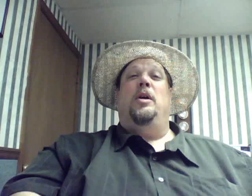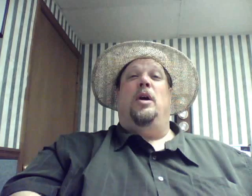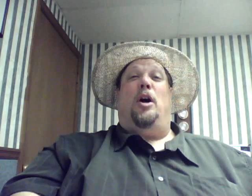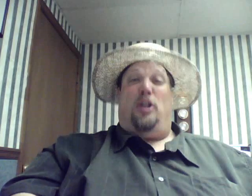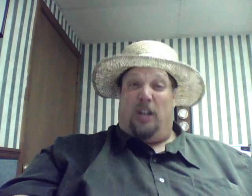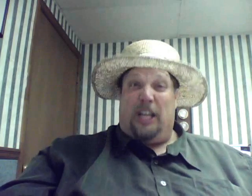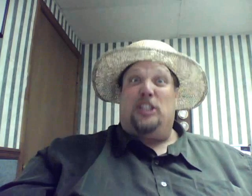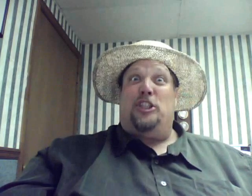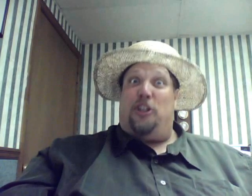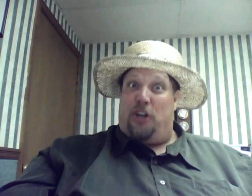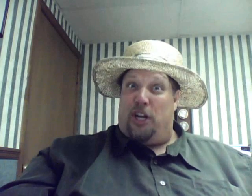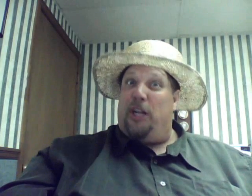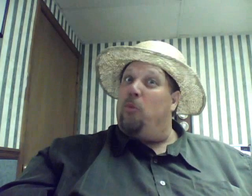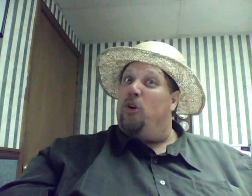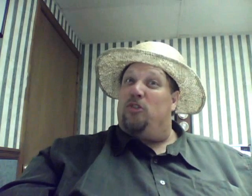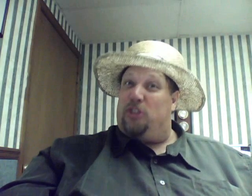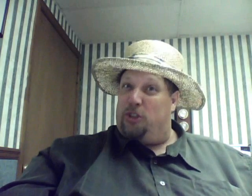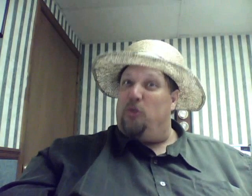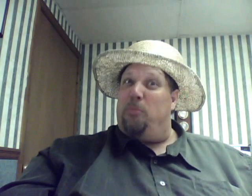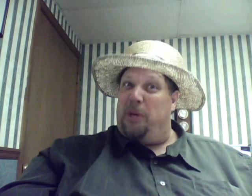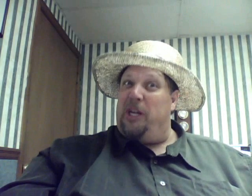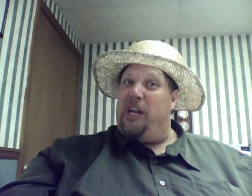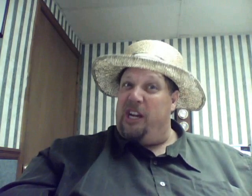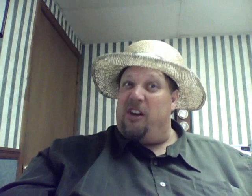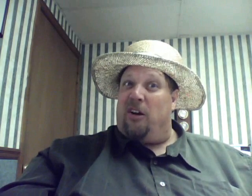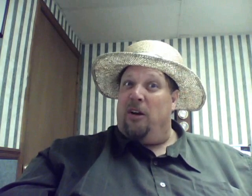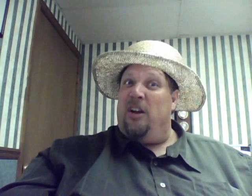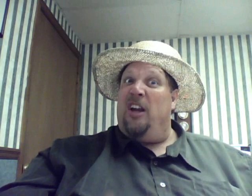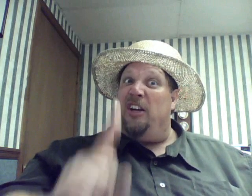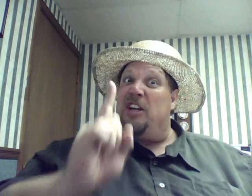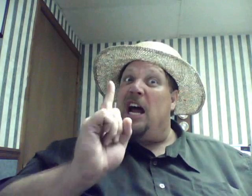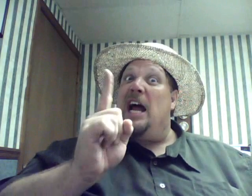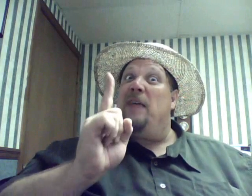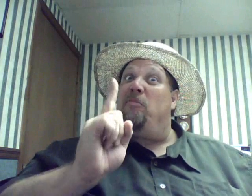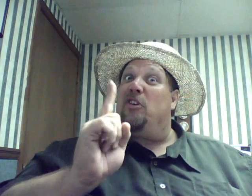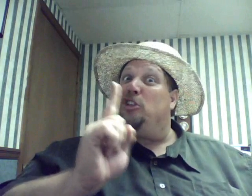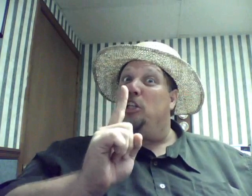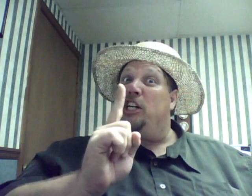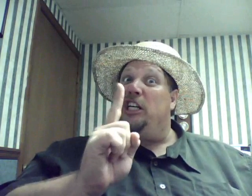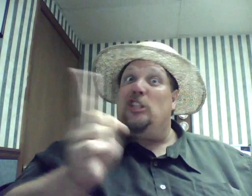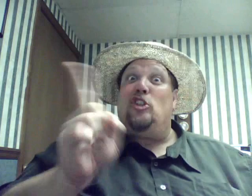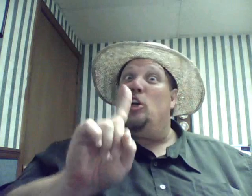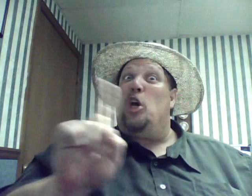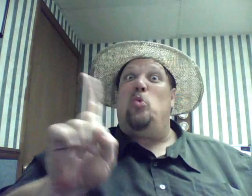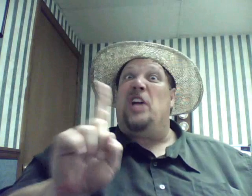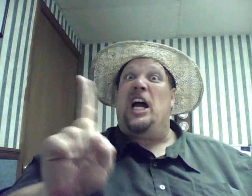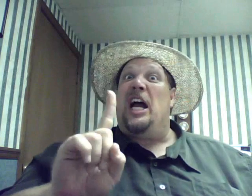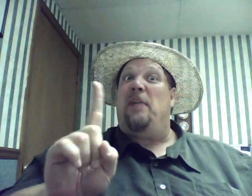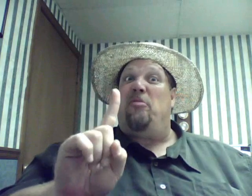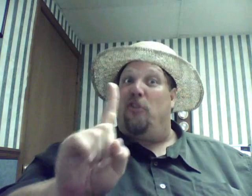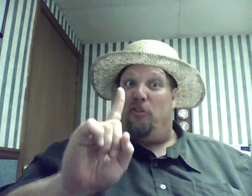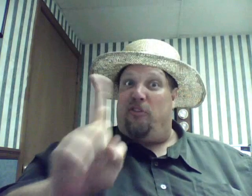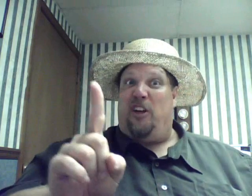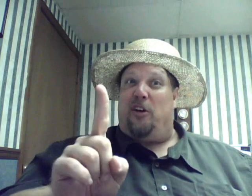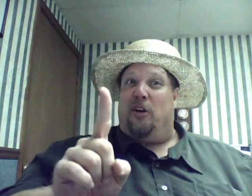Election Day will soon be here. Time for change, no time for fear.